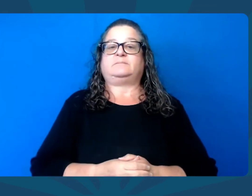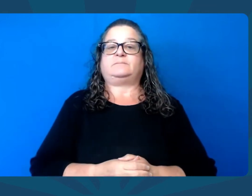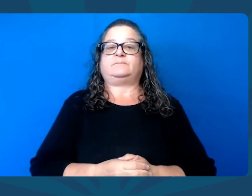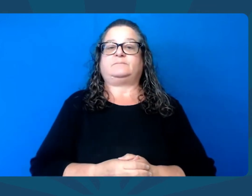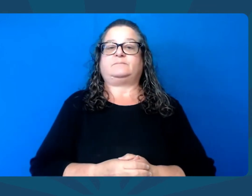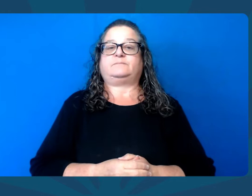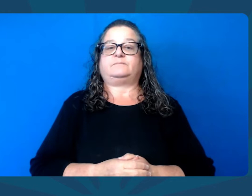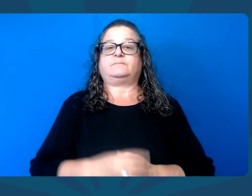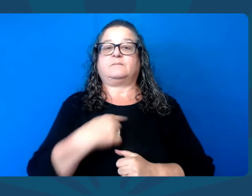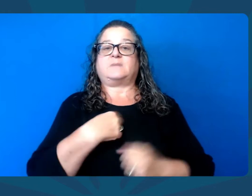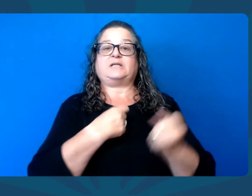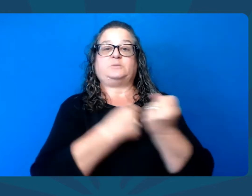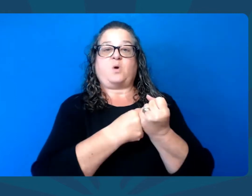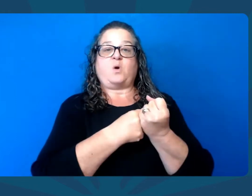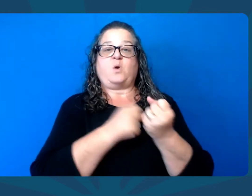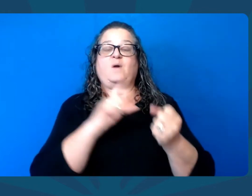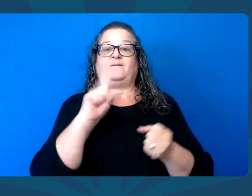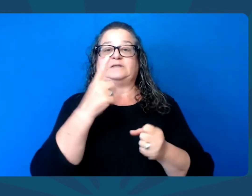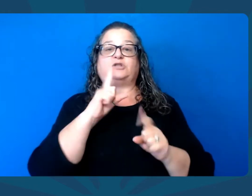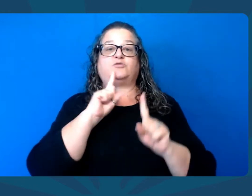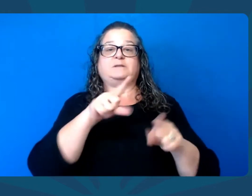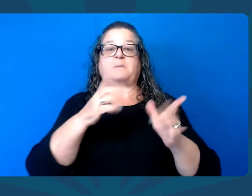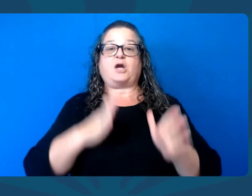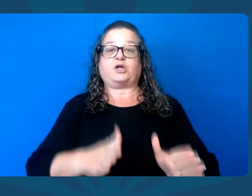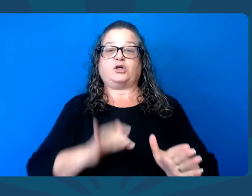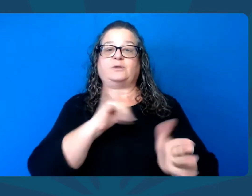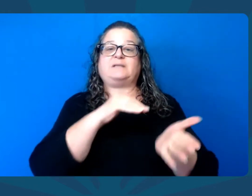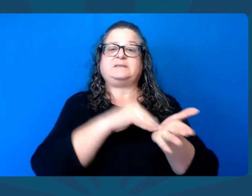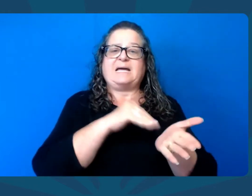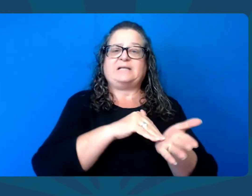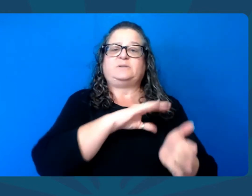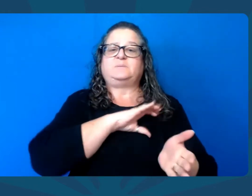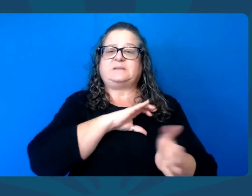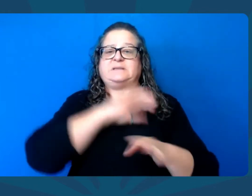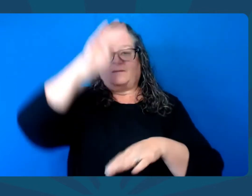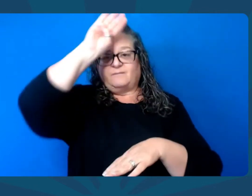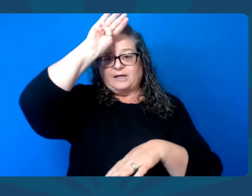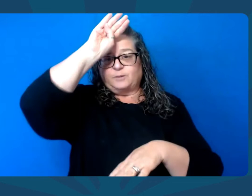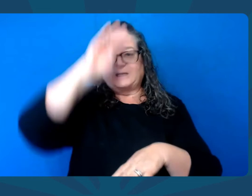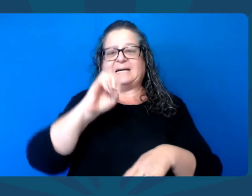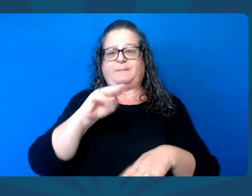K-12 funding and teacher pay by 20%.